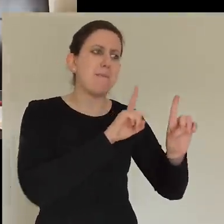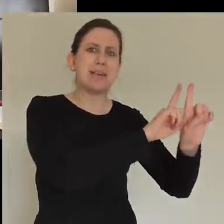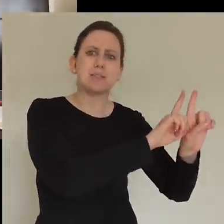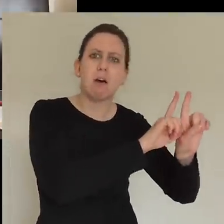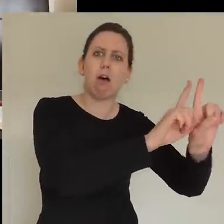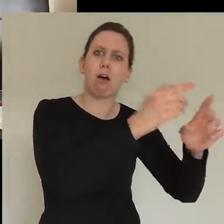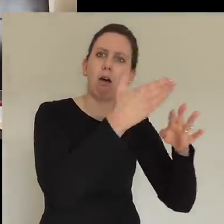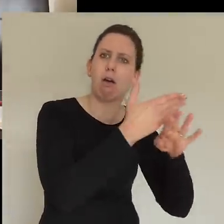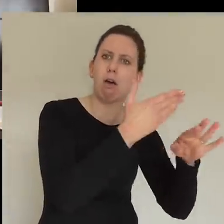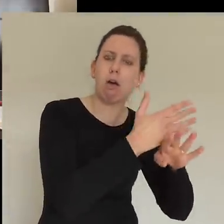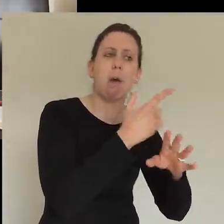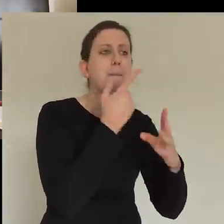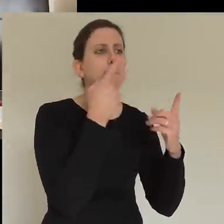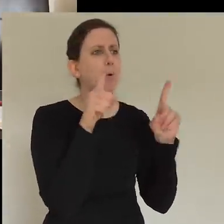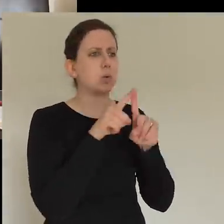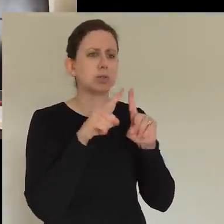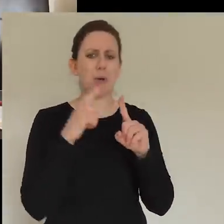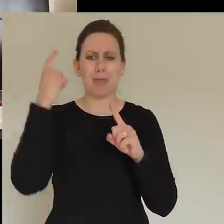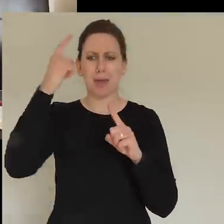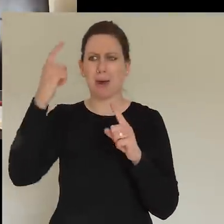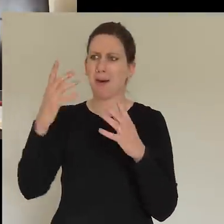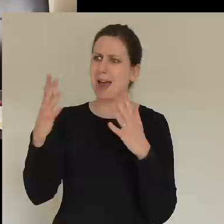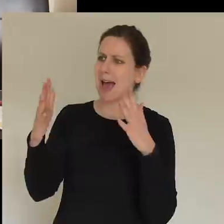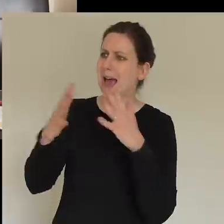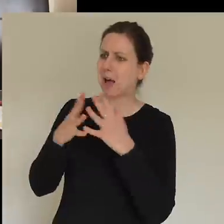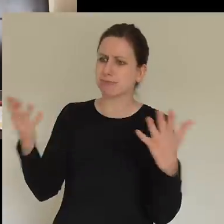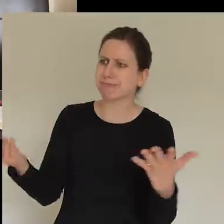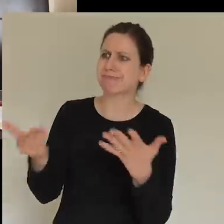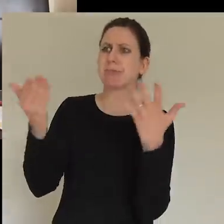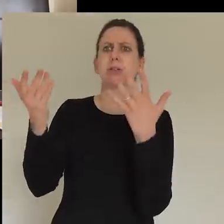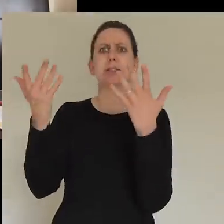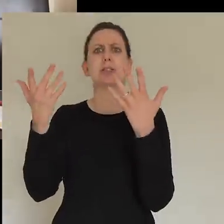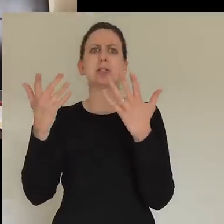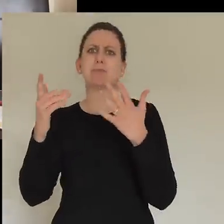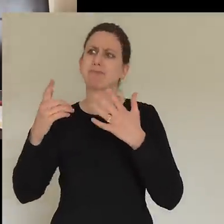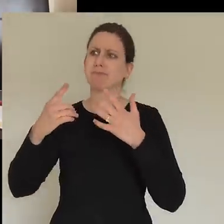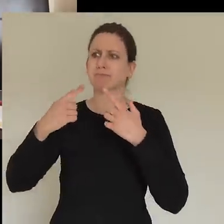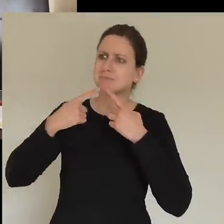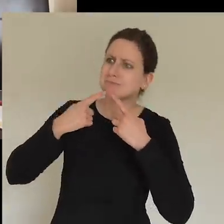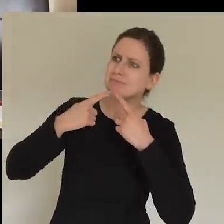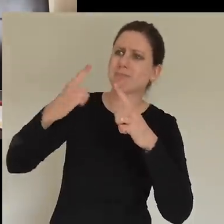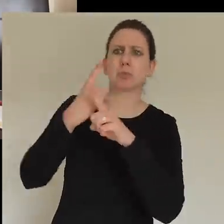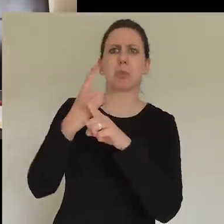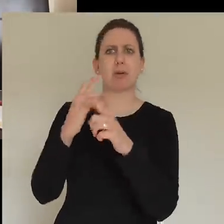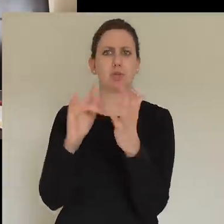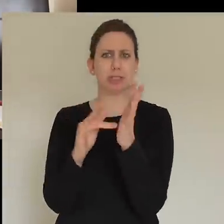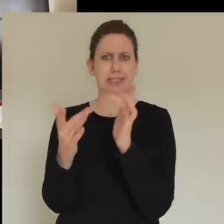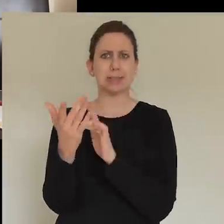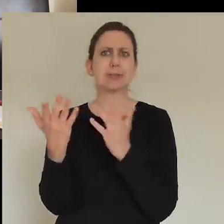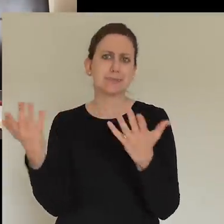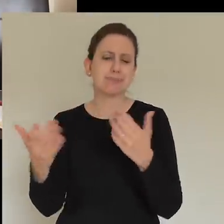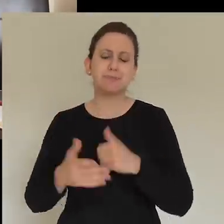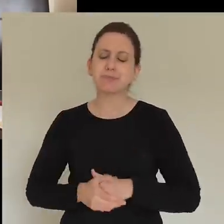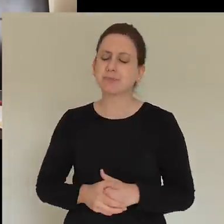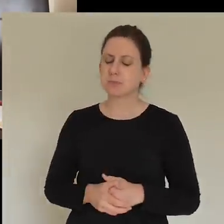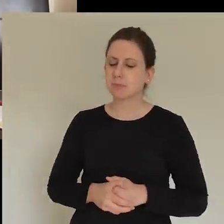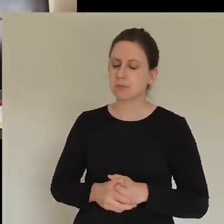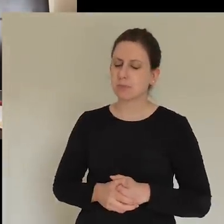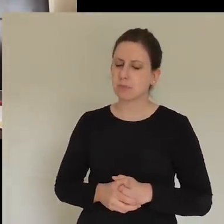sharing something of Jesus in that way with. Brilliant. And I think, I think the difference is that, you know, the